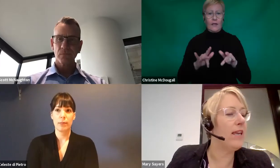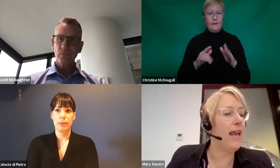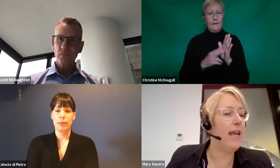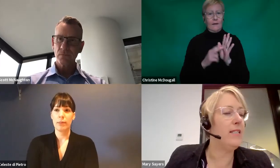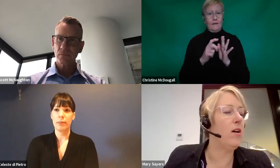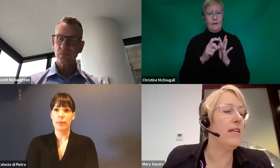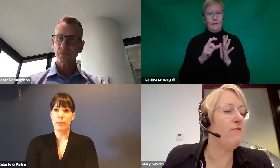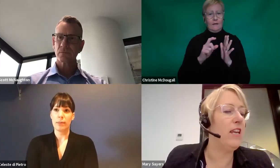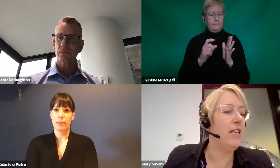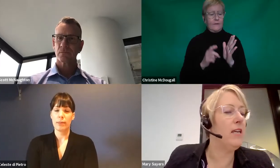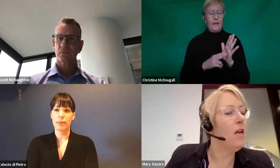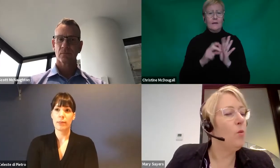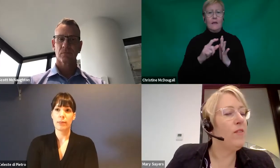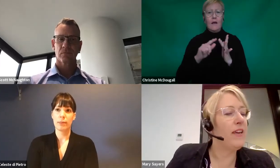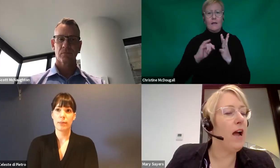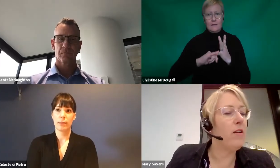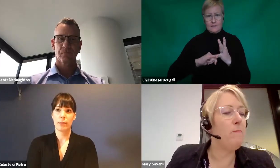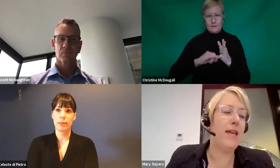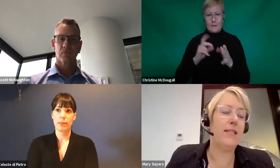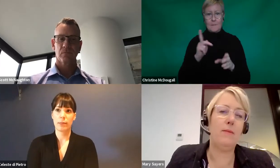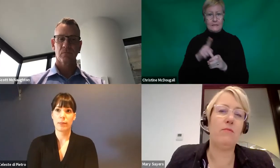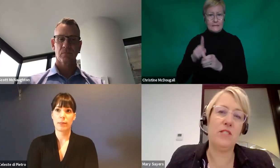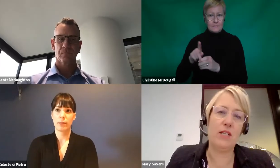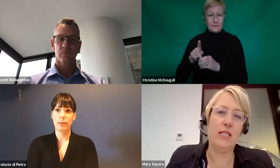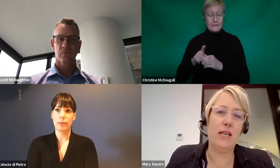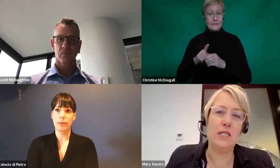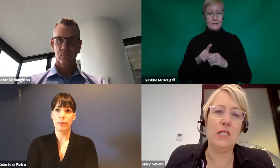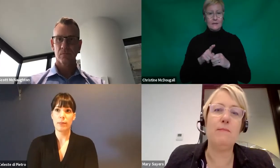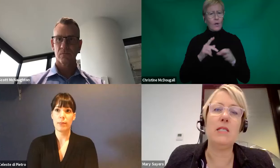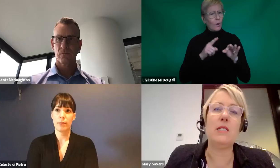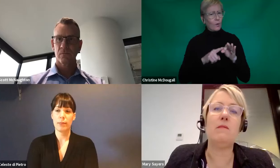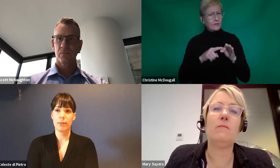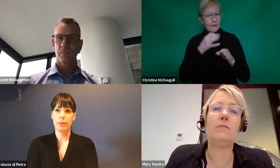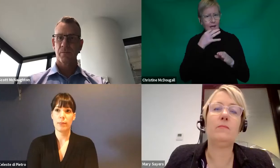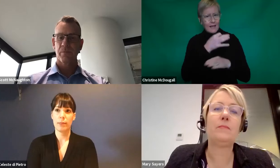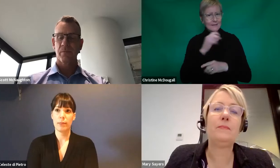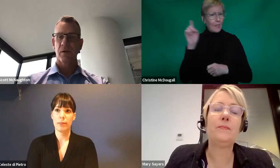how can I get NDIS funding with the current pandemic restricting assessments?